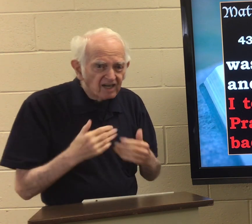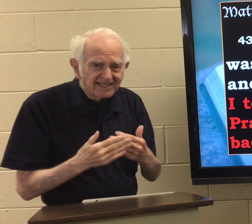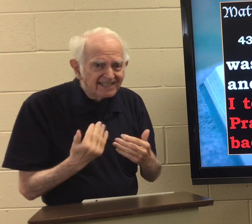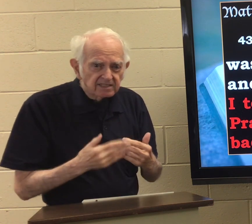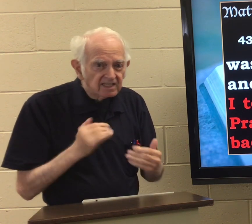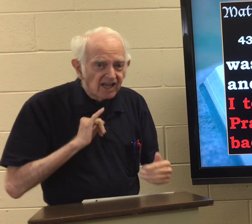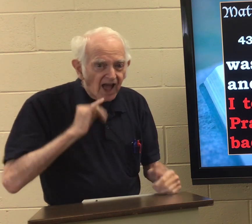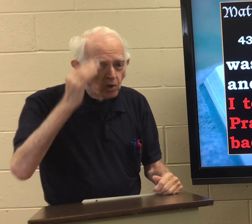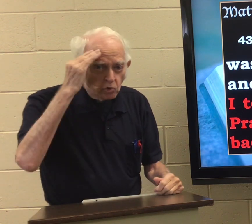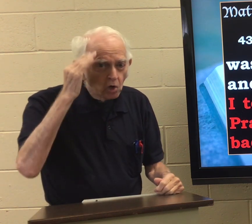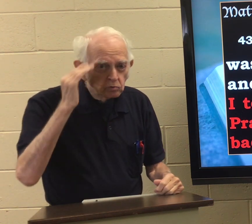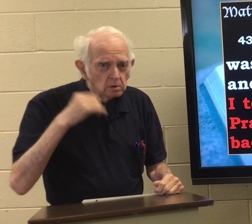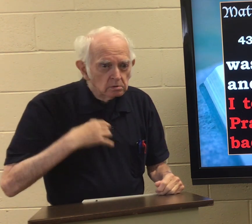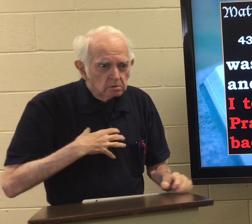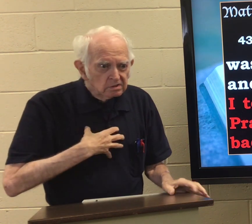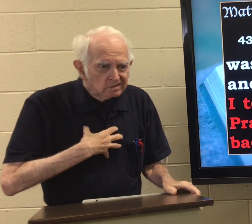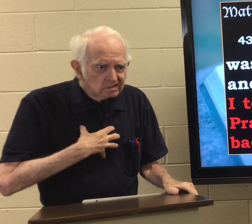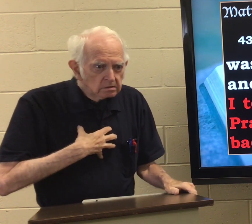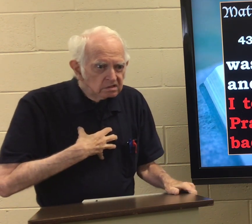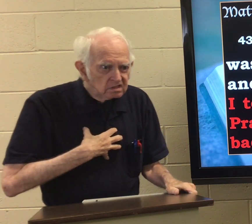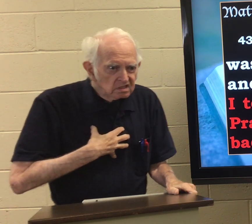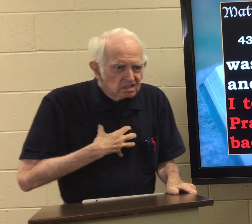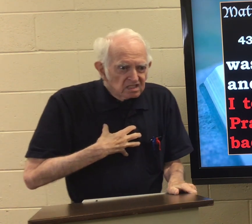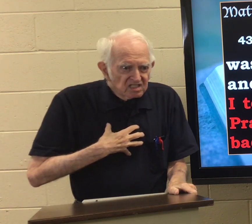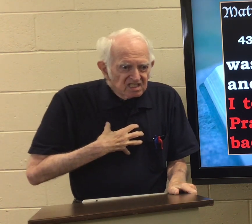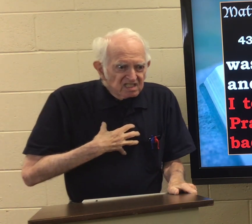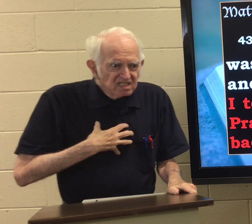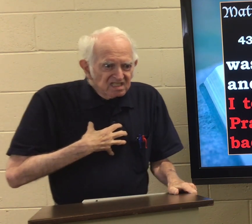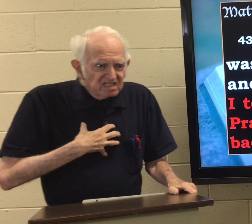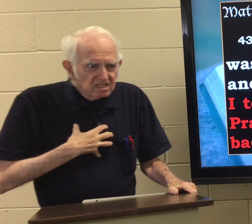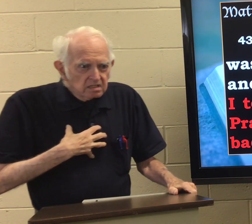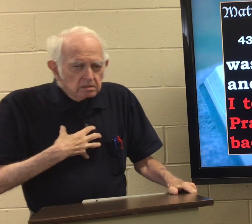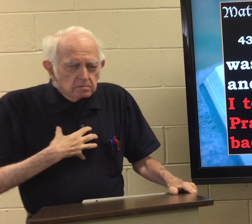That's not easy, I know. I get upset sometimes.